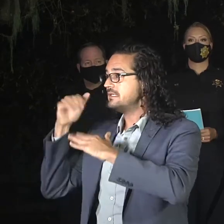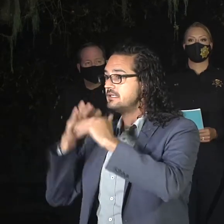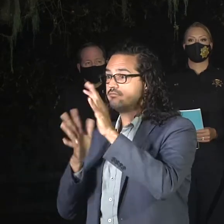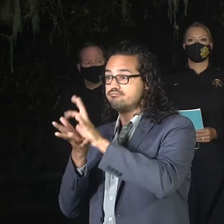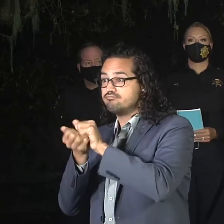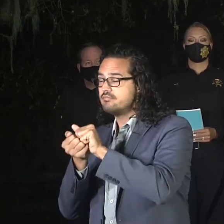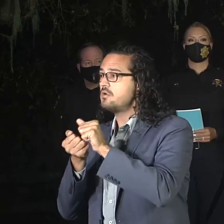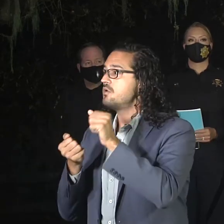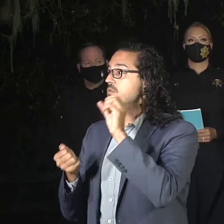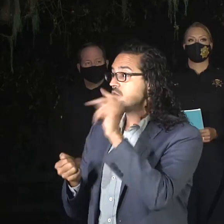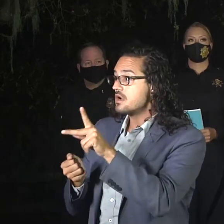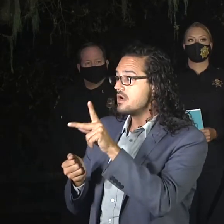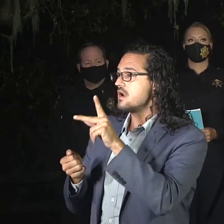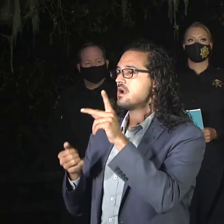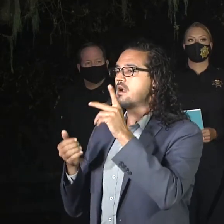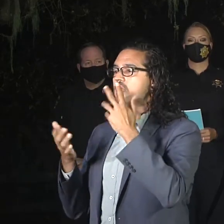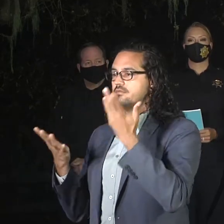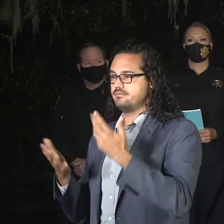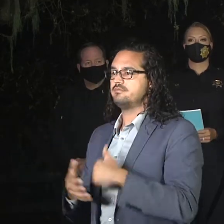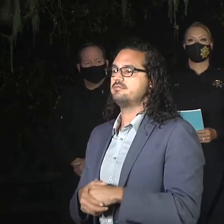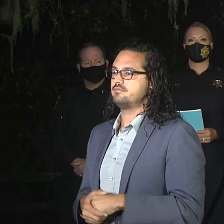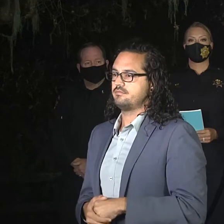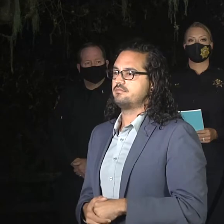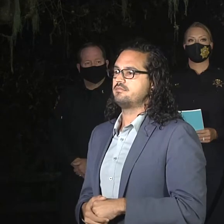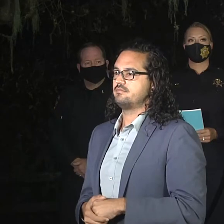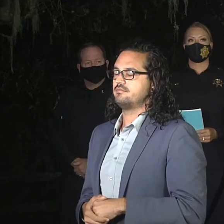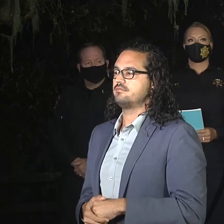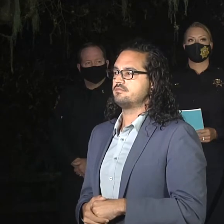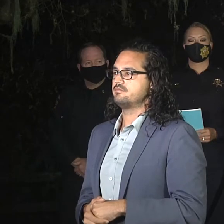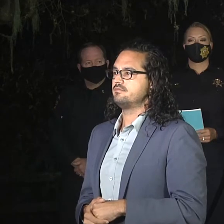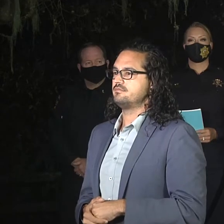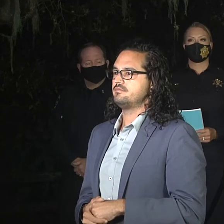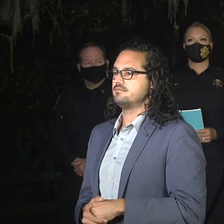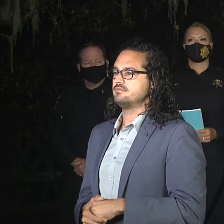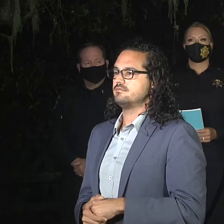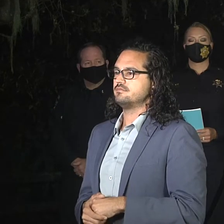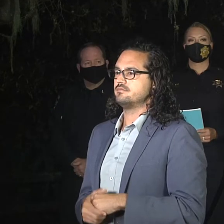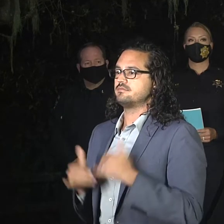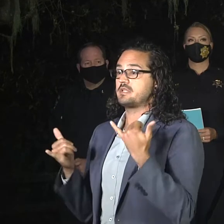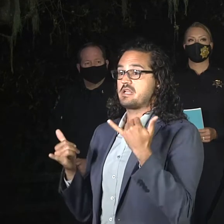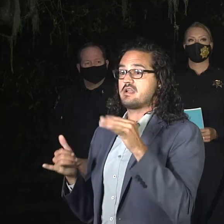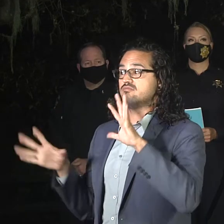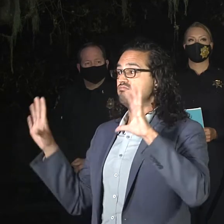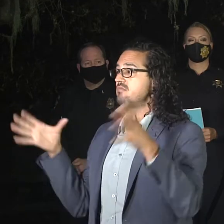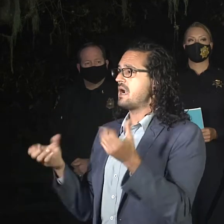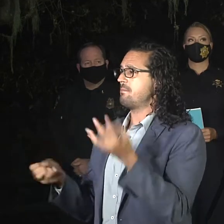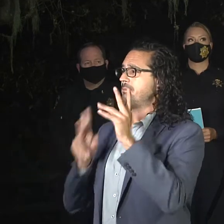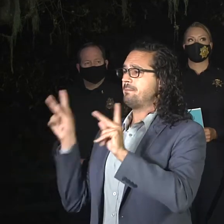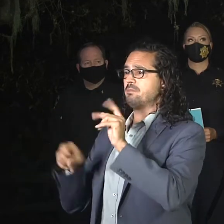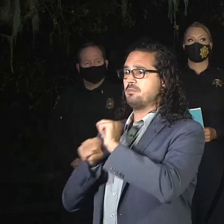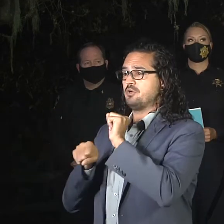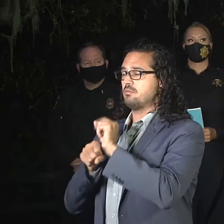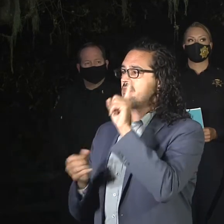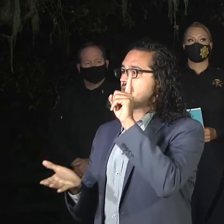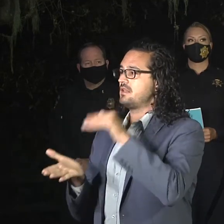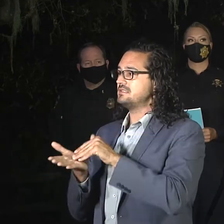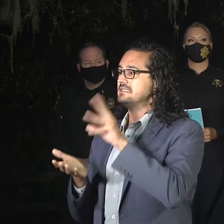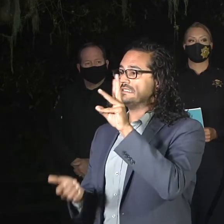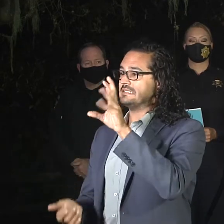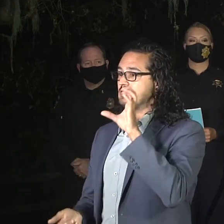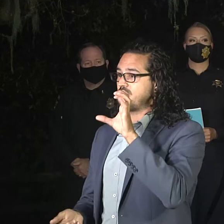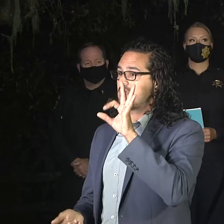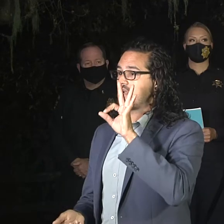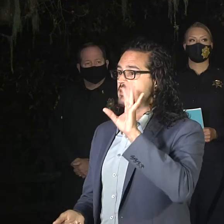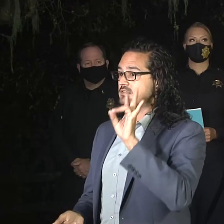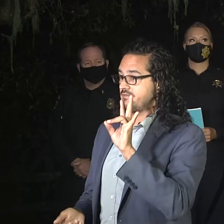As of this morning, have 1,697 personnel assigned to the incident and for an overview and update on what the